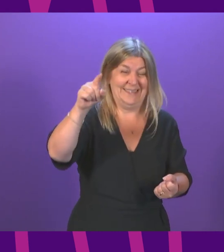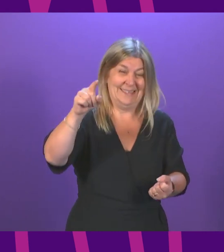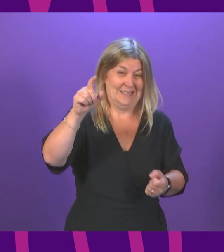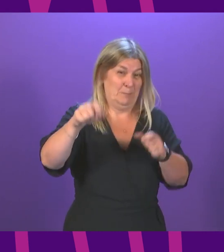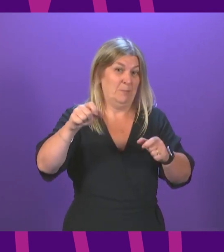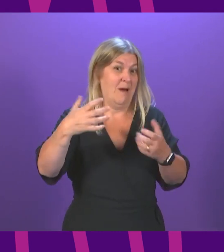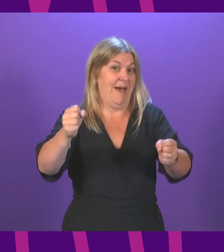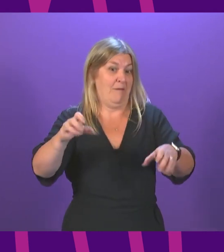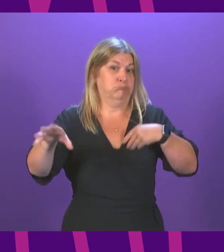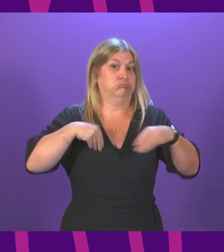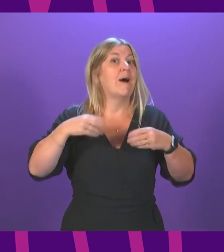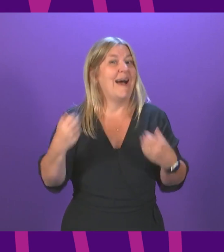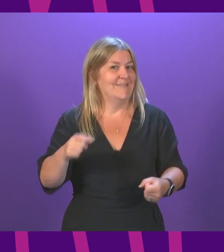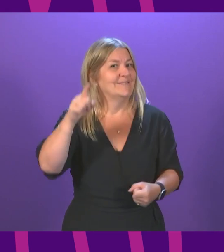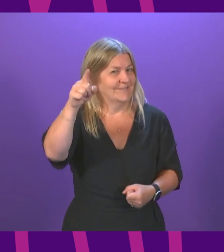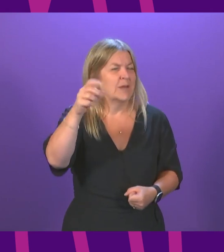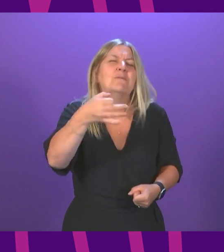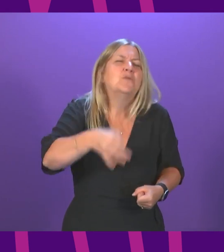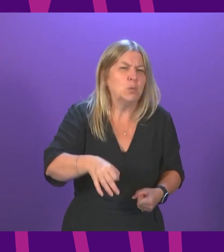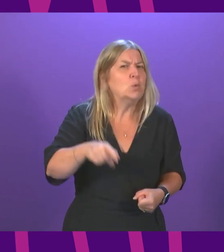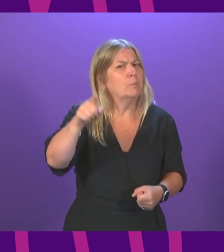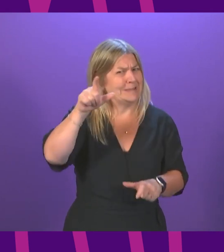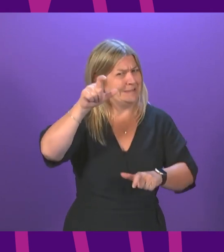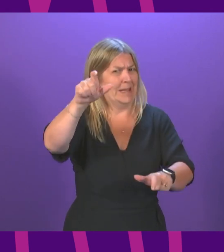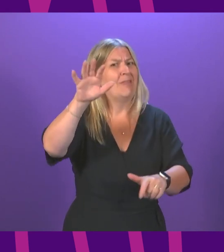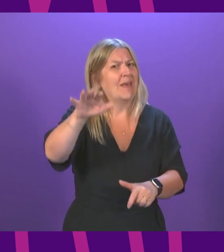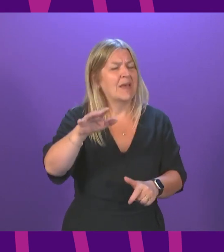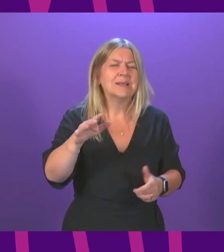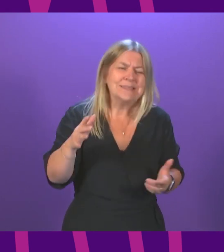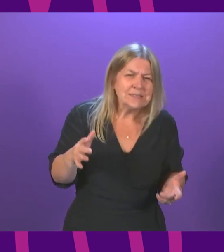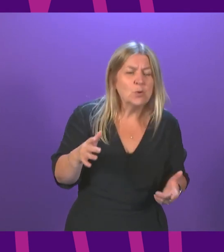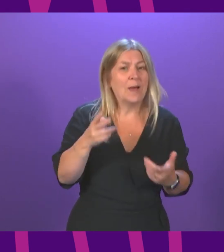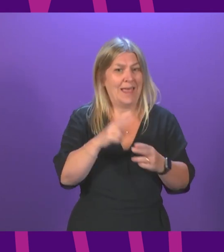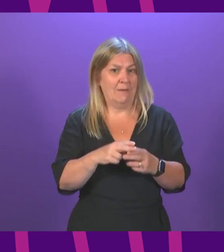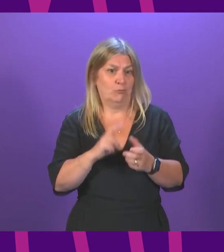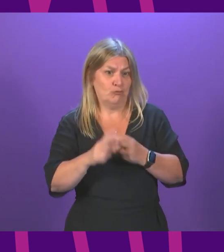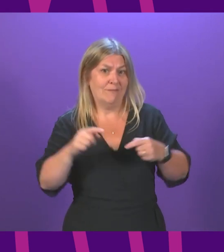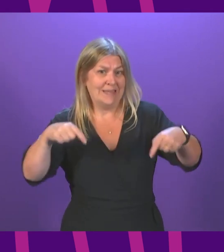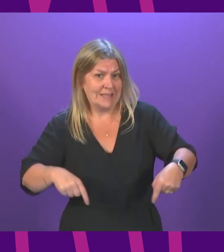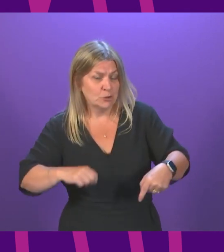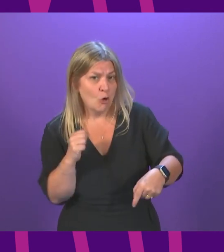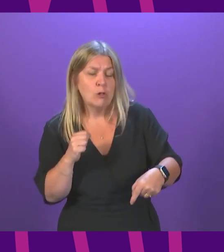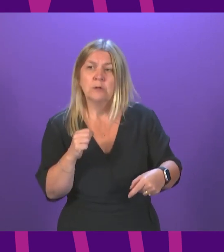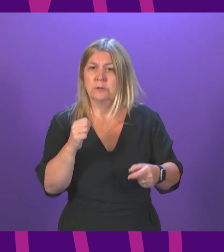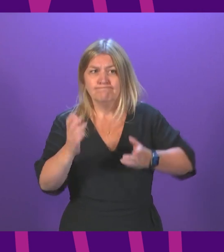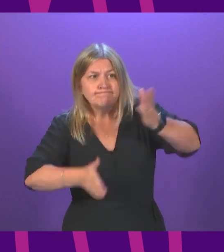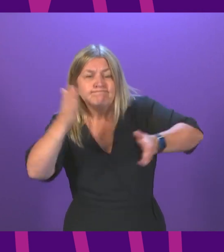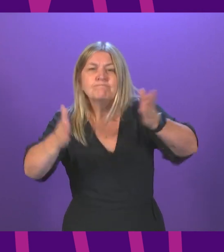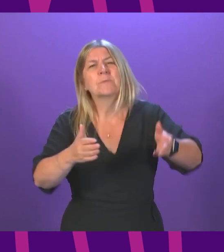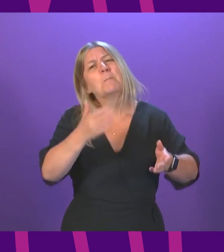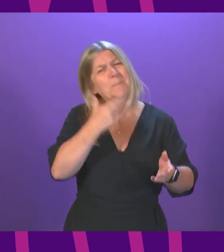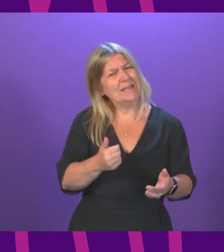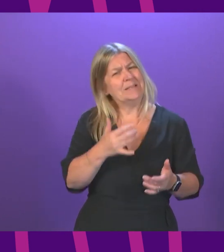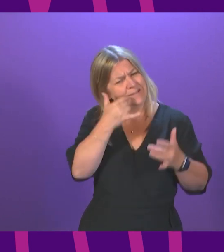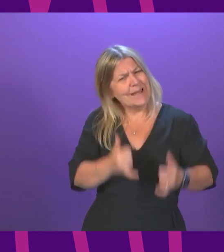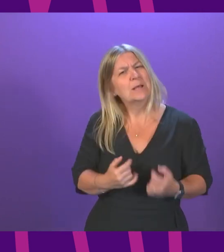So if you are travelling to our islands, travelling to any part of our beautiful country over the summer, please do so safely, test yourself, respect all of